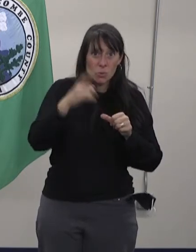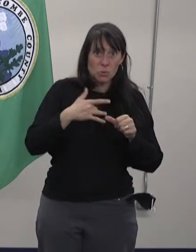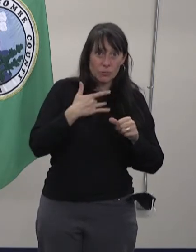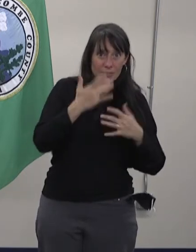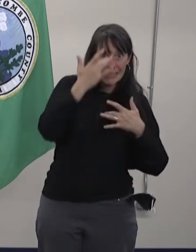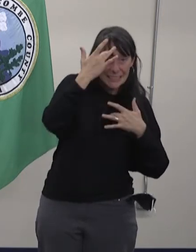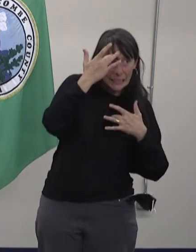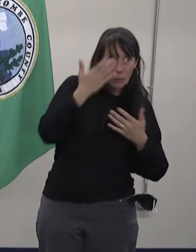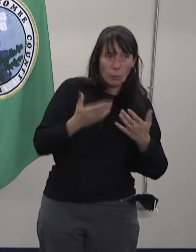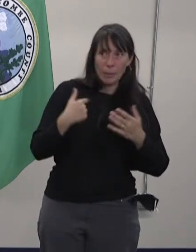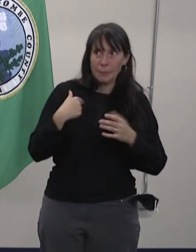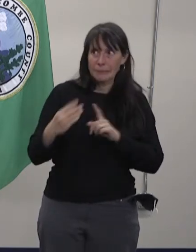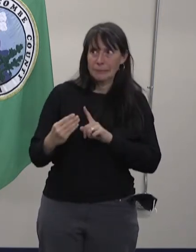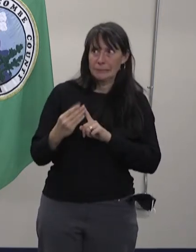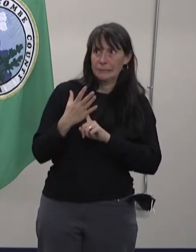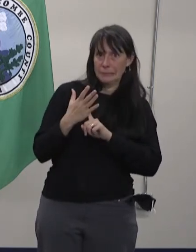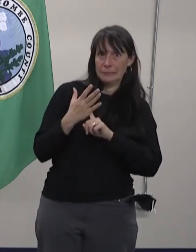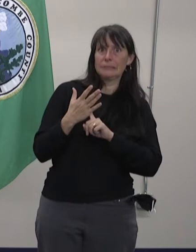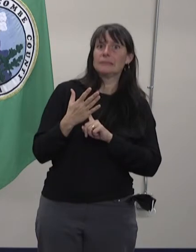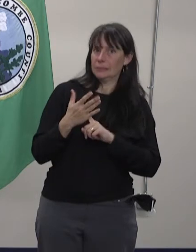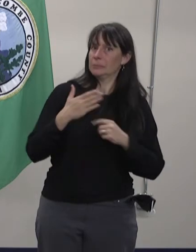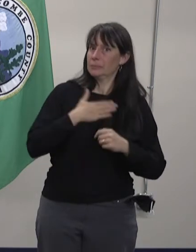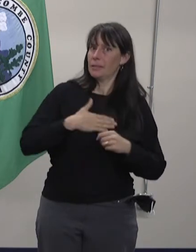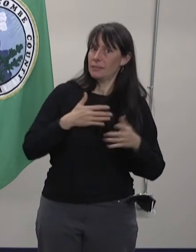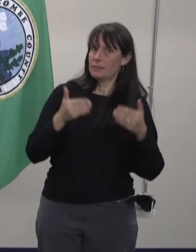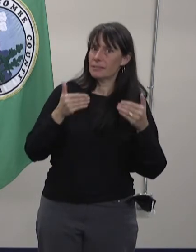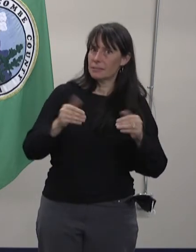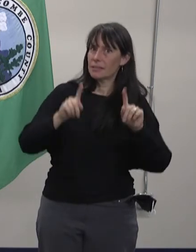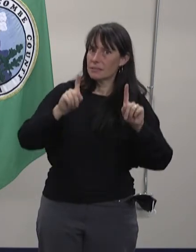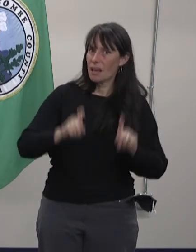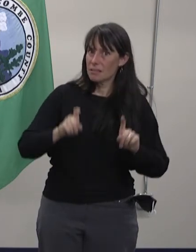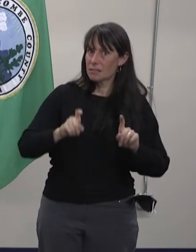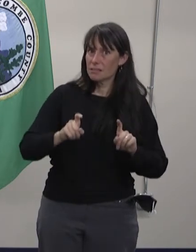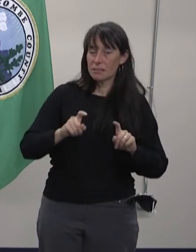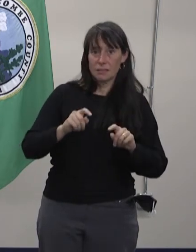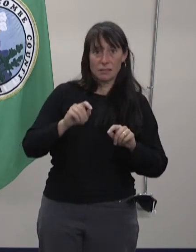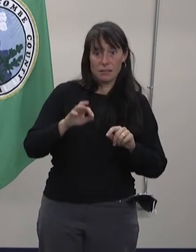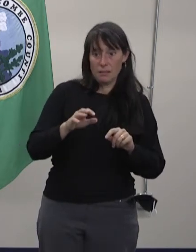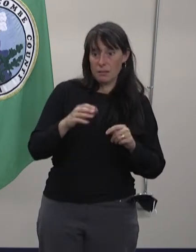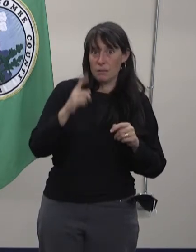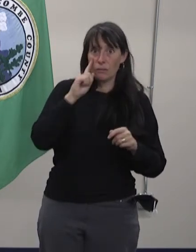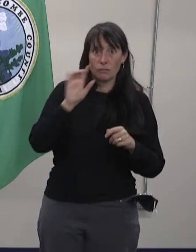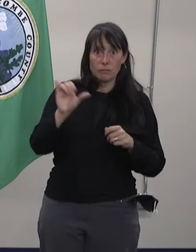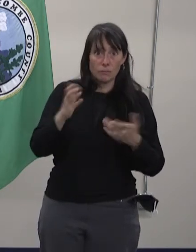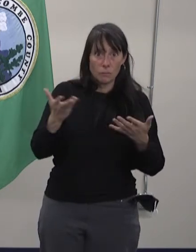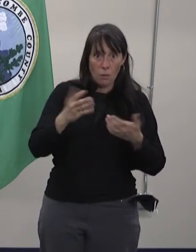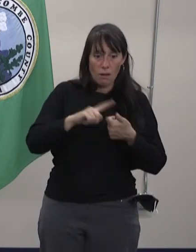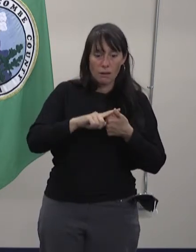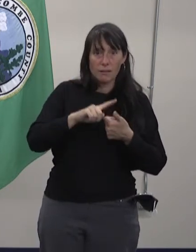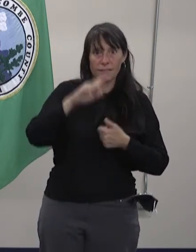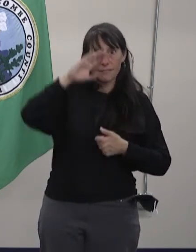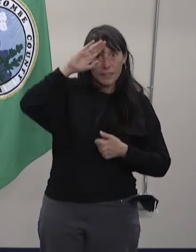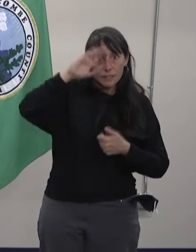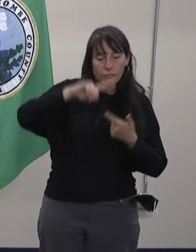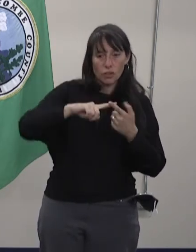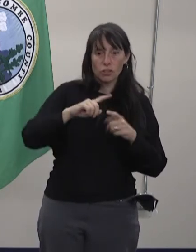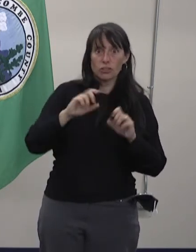exposed, please get tested. Symptoms might include fever or chills,